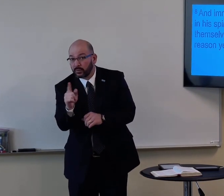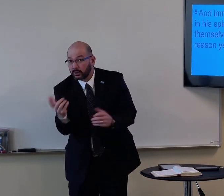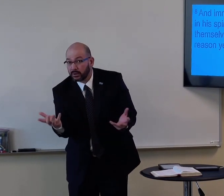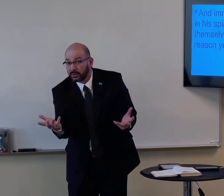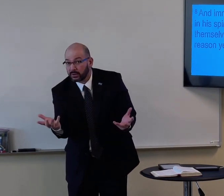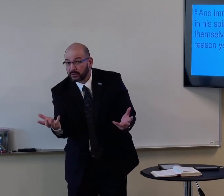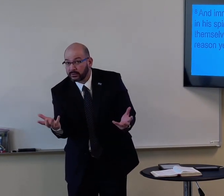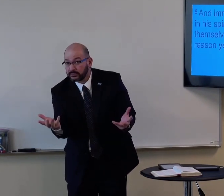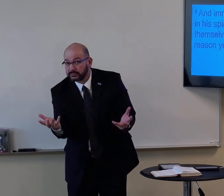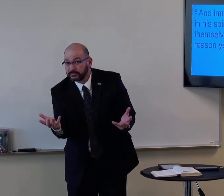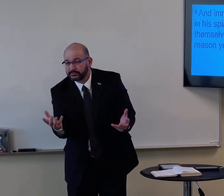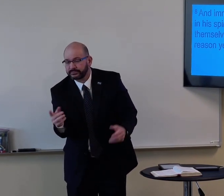Where's your faith?